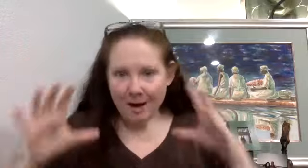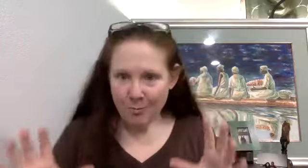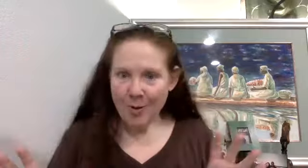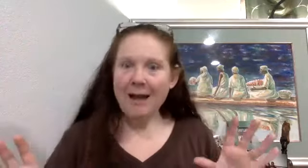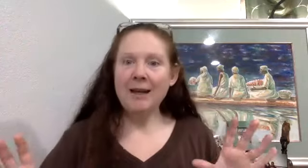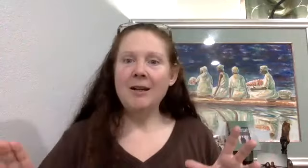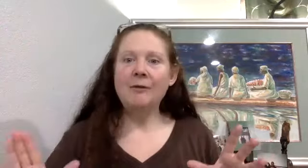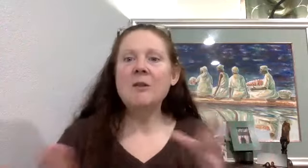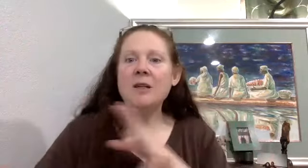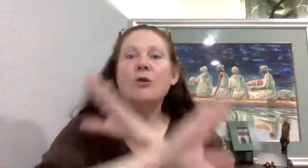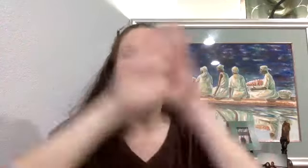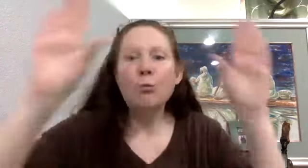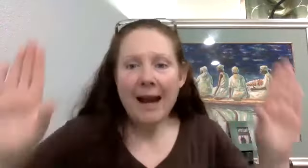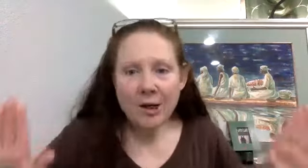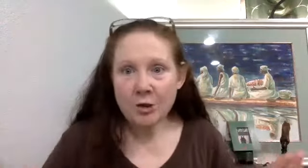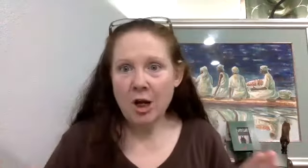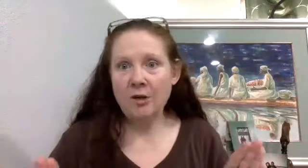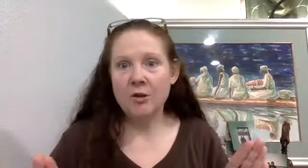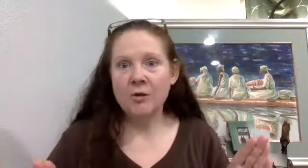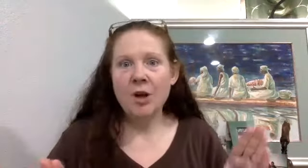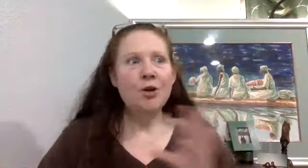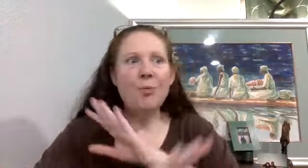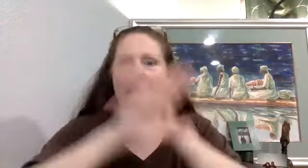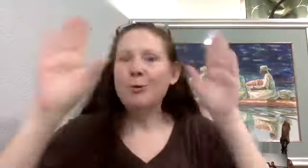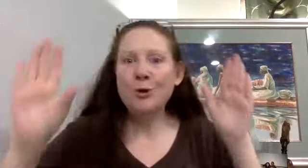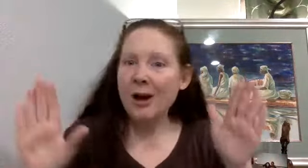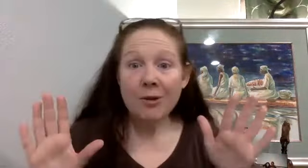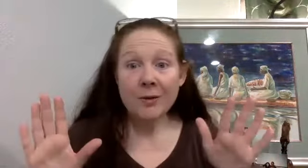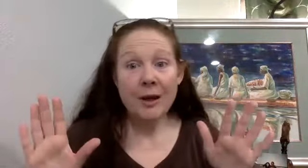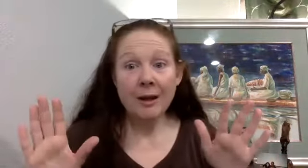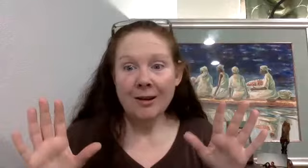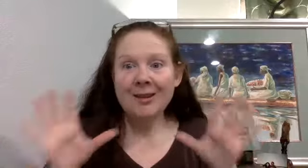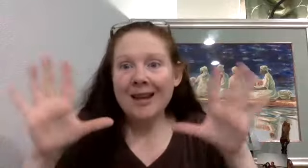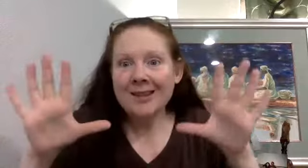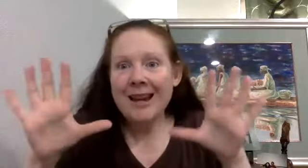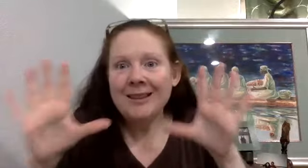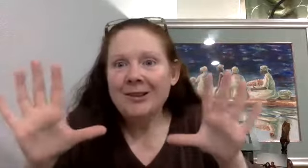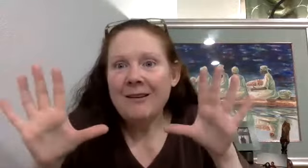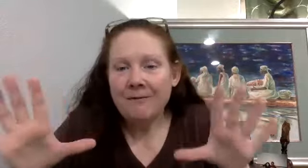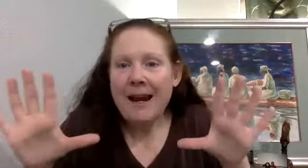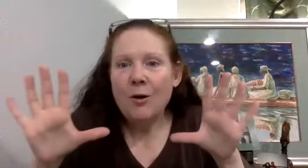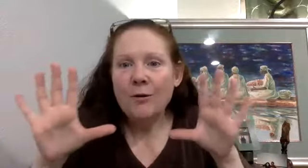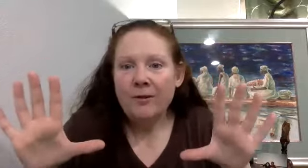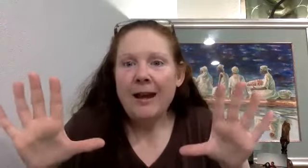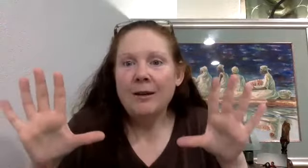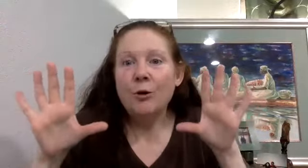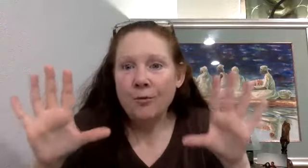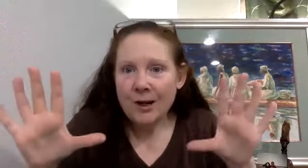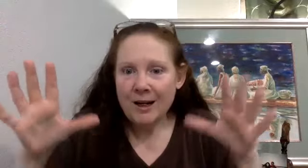embodied enough to see the raging changes. Your body will do everything. It's like literally fight or flight or freeze,